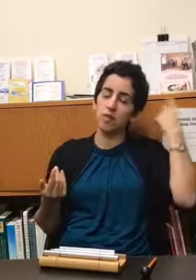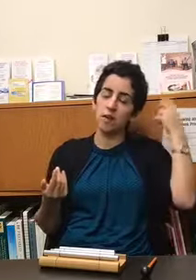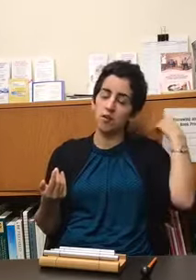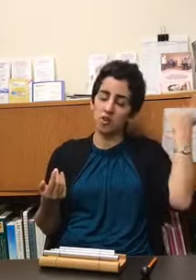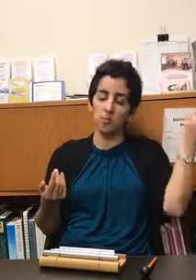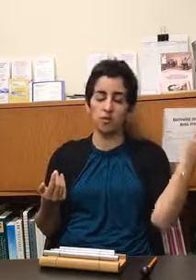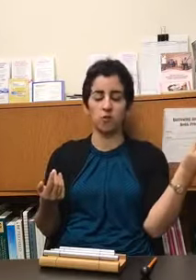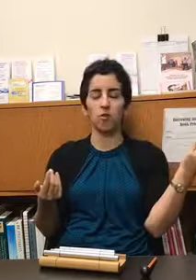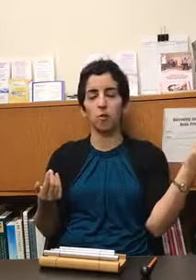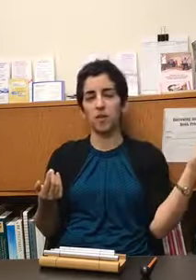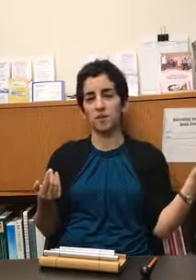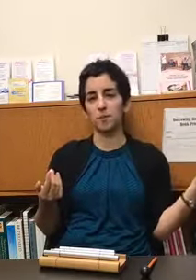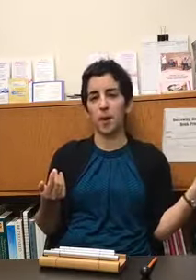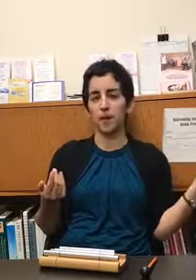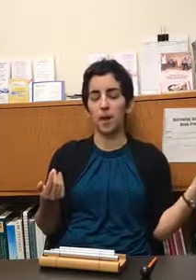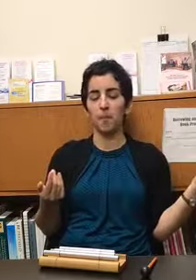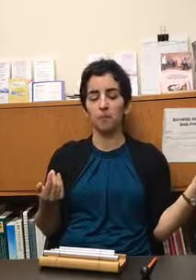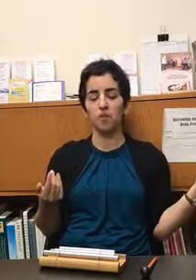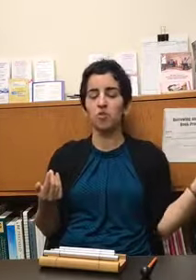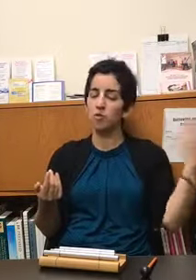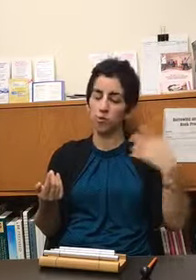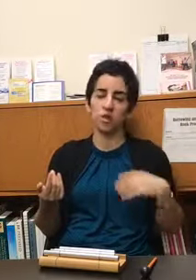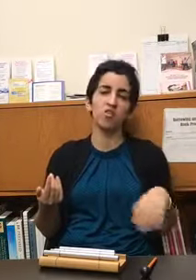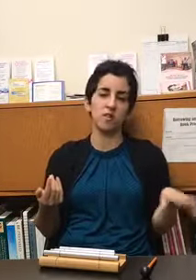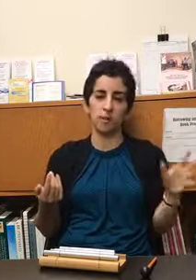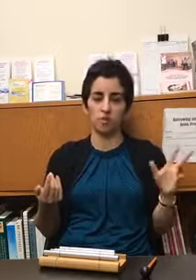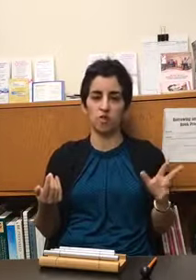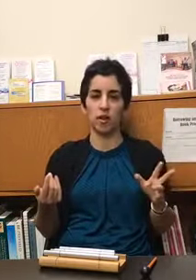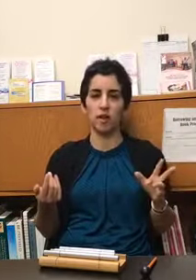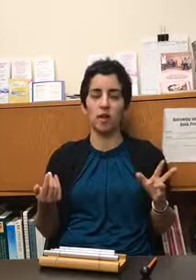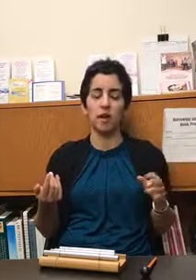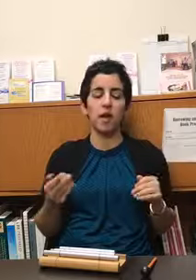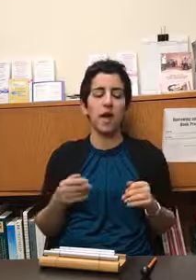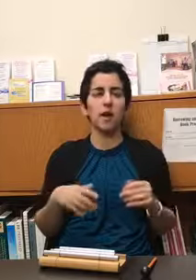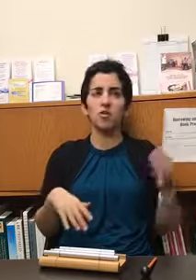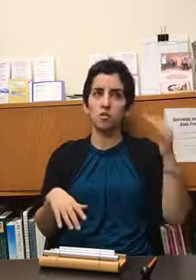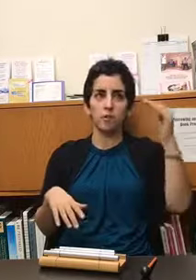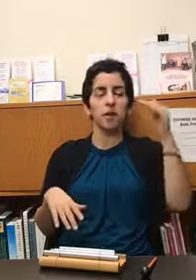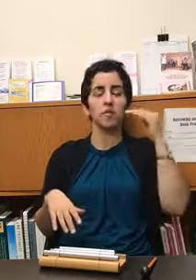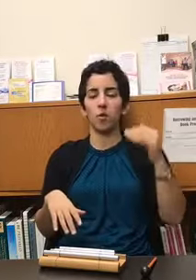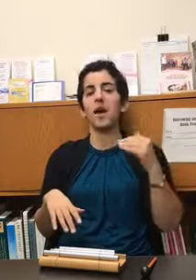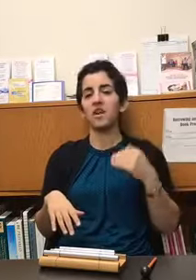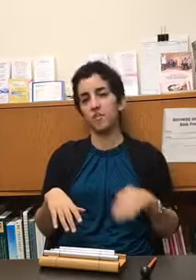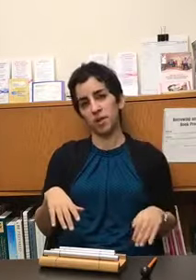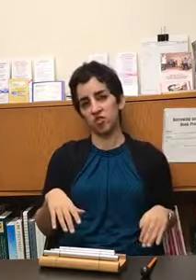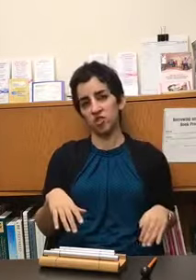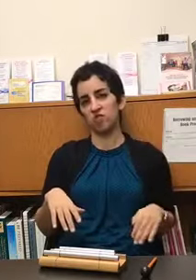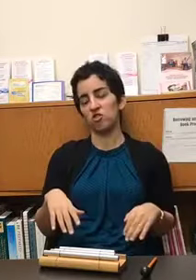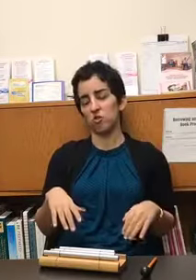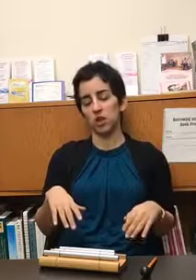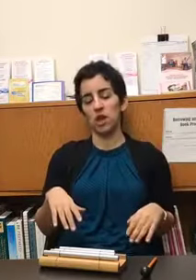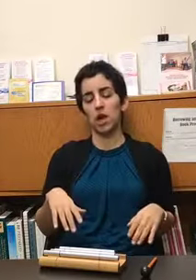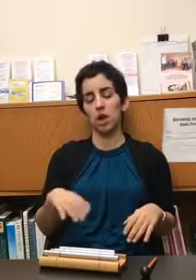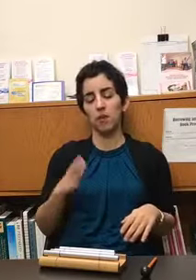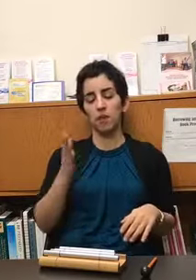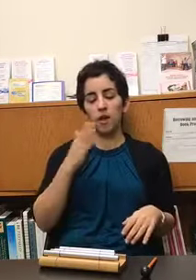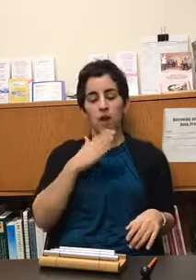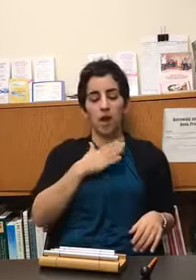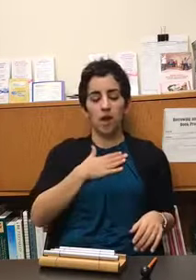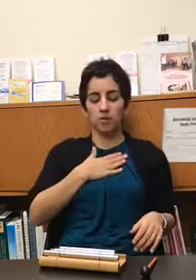that judgmental voice is popping up so i'll do three just to demonstrate and i'll do them at a variety of pitches just so you can hear and so